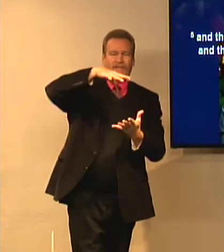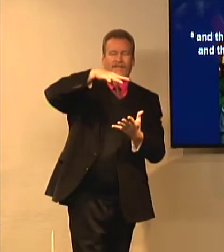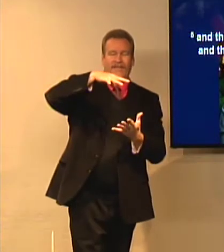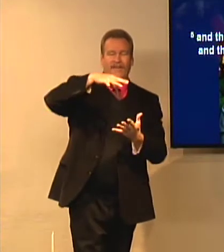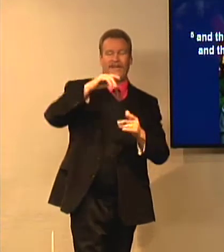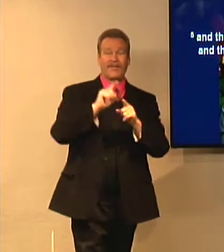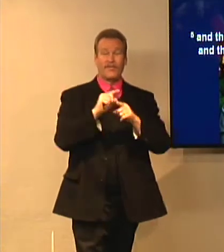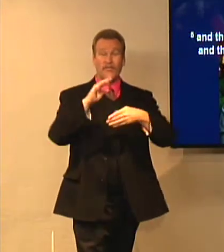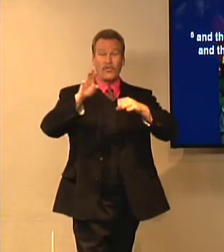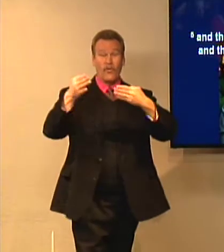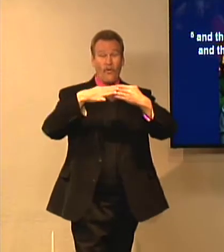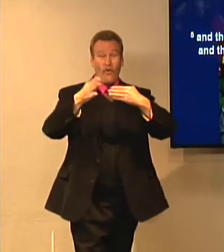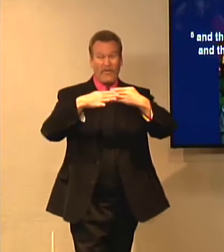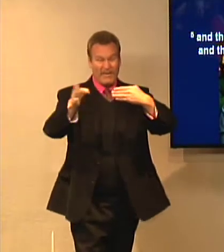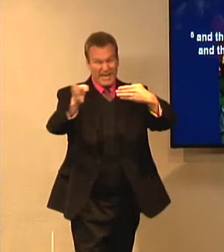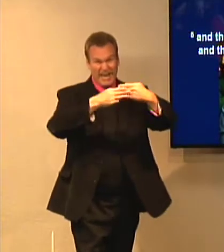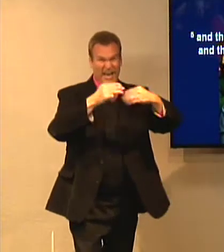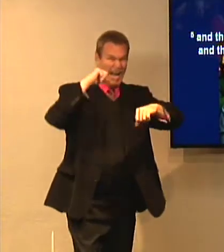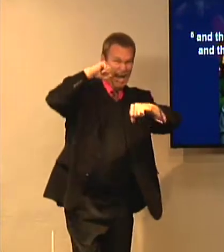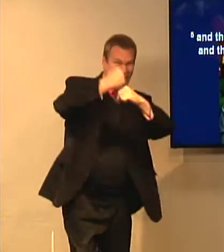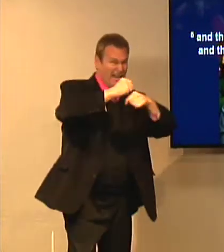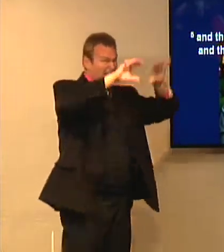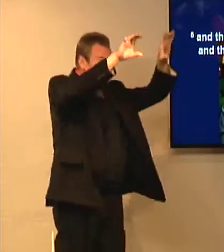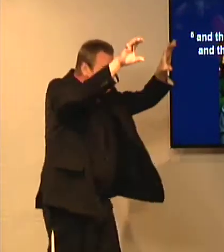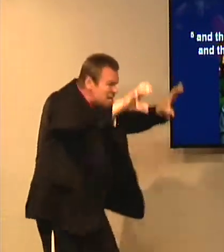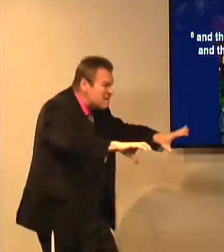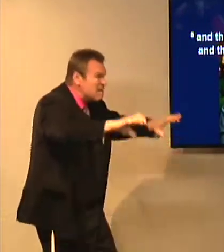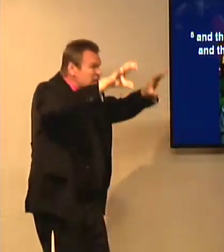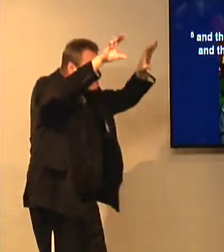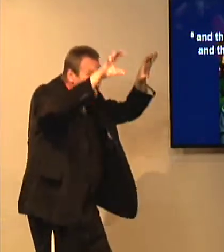Invisible or invisible, he could do whatever he wanted.